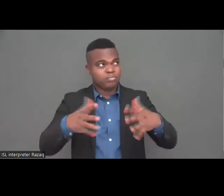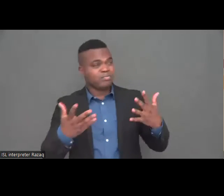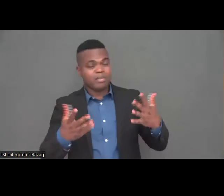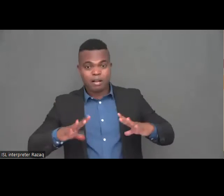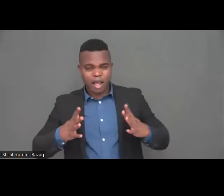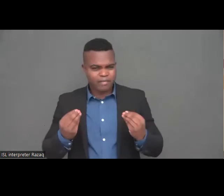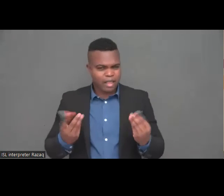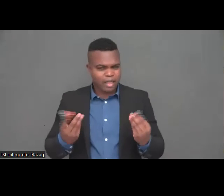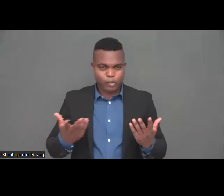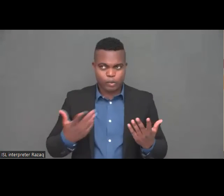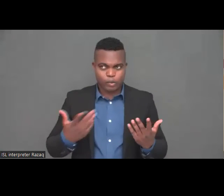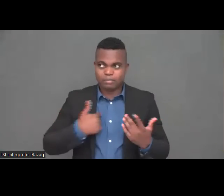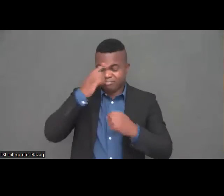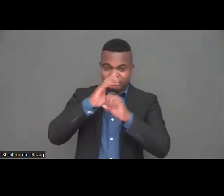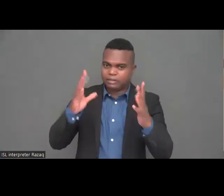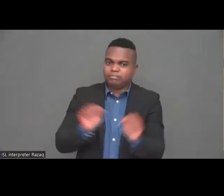in a way we have to